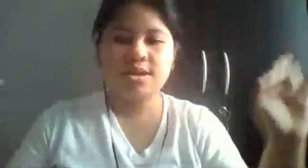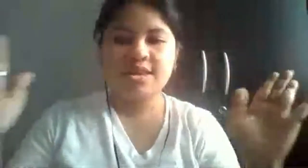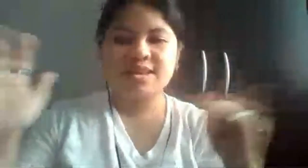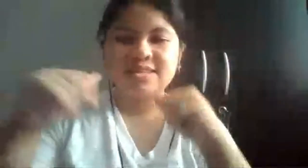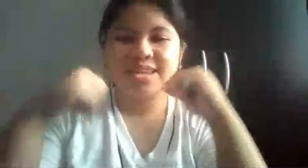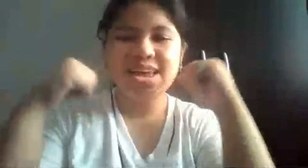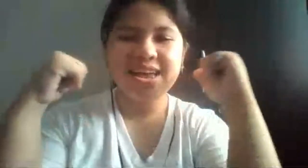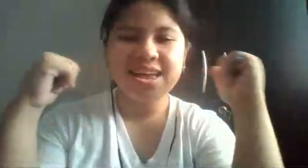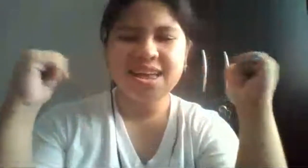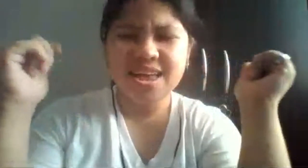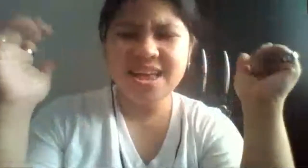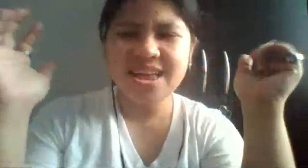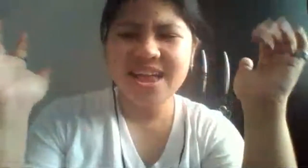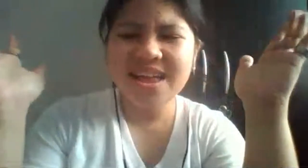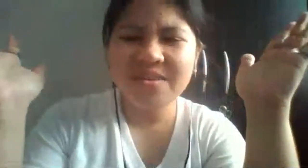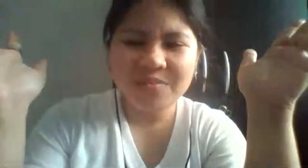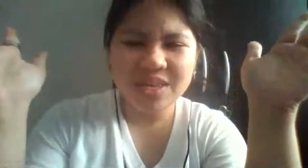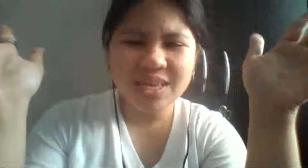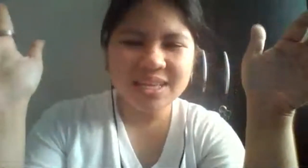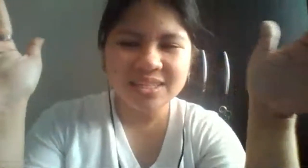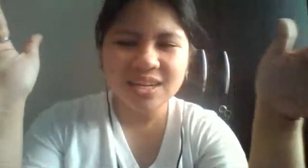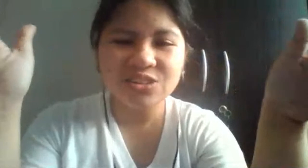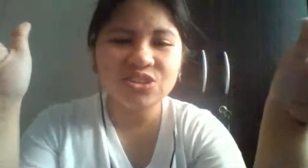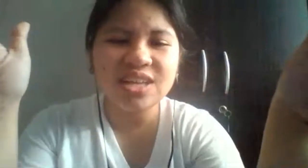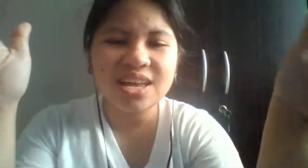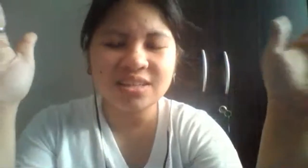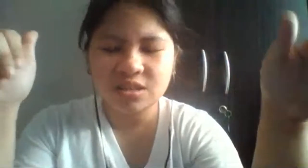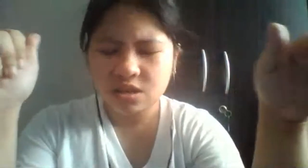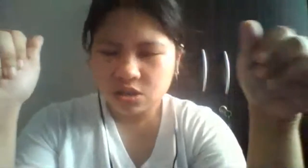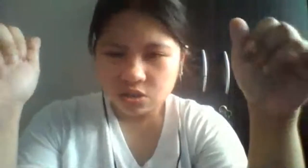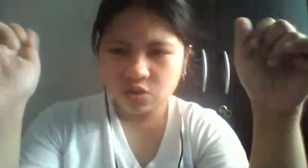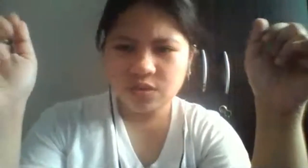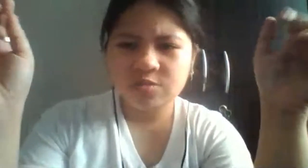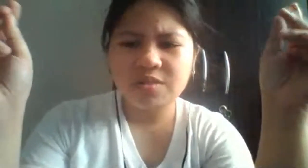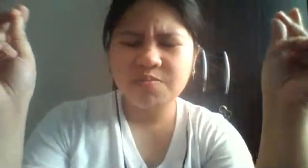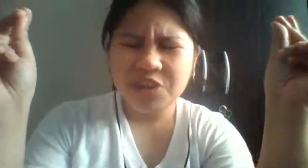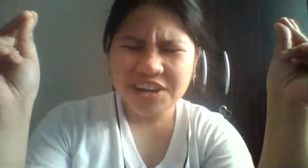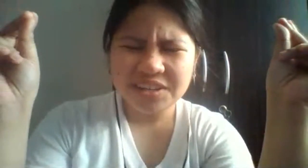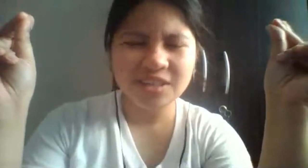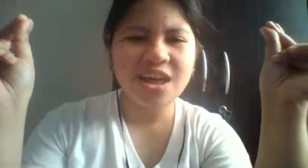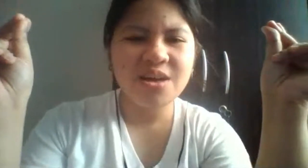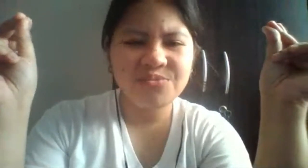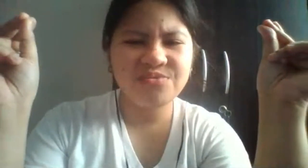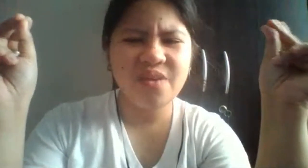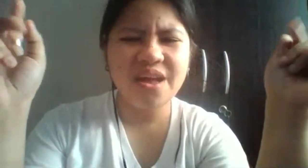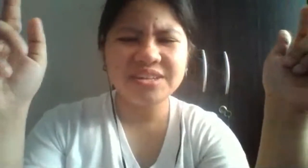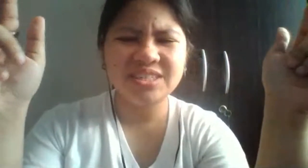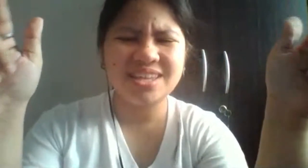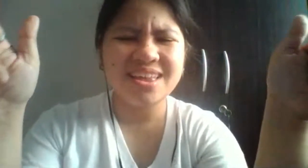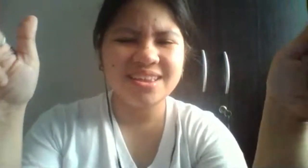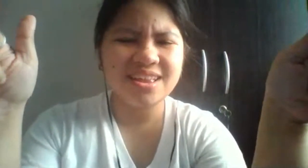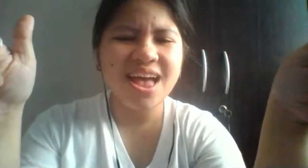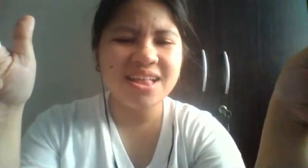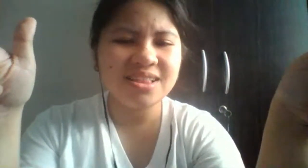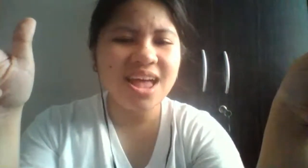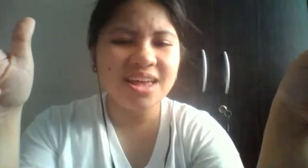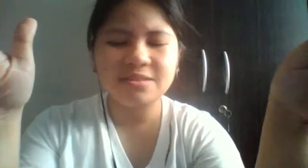ko cus i am in the stars tonight so watch me break the fire set night light